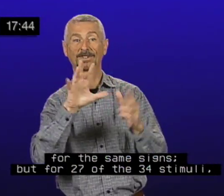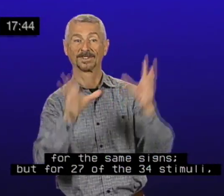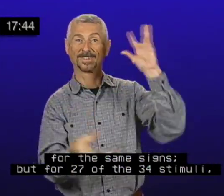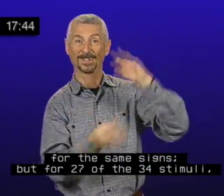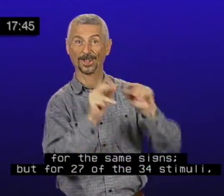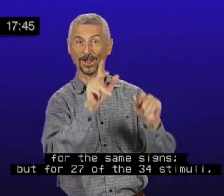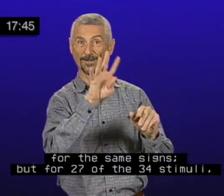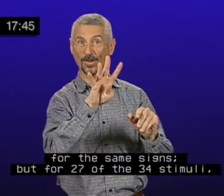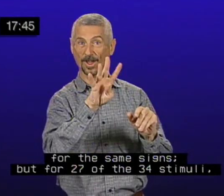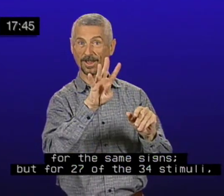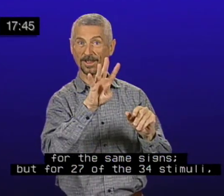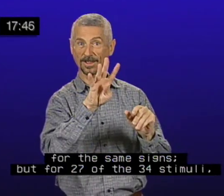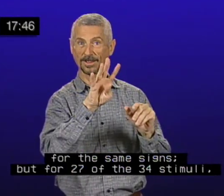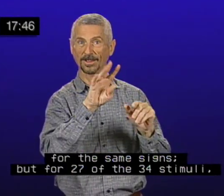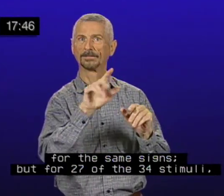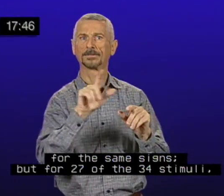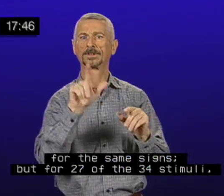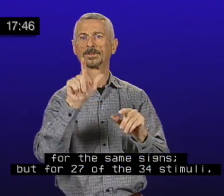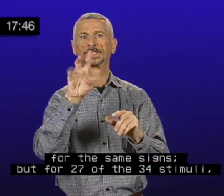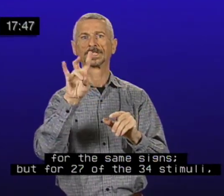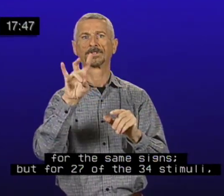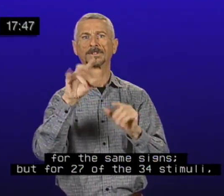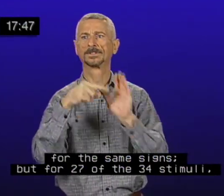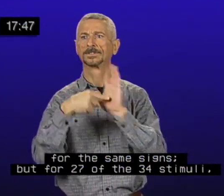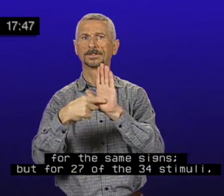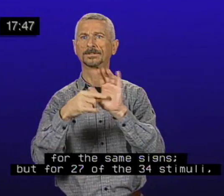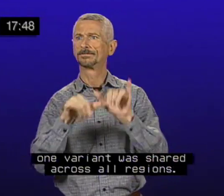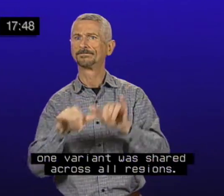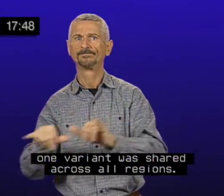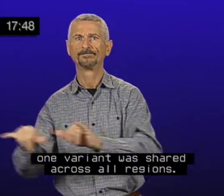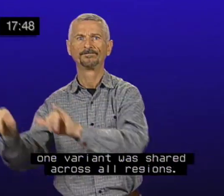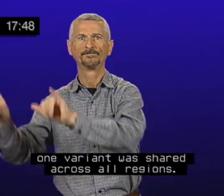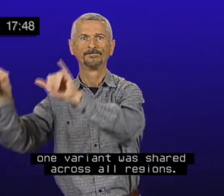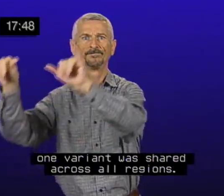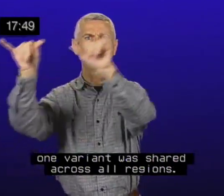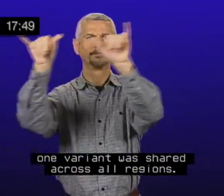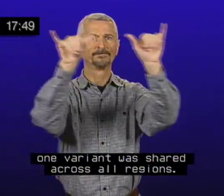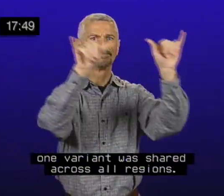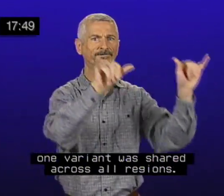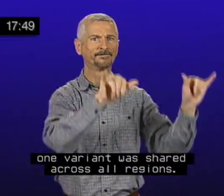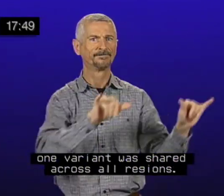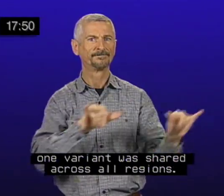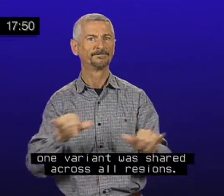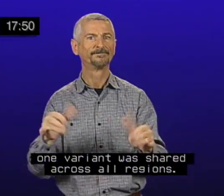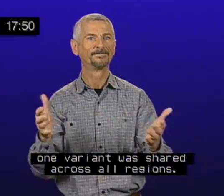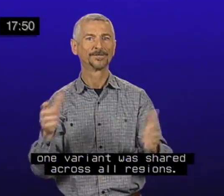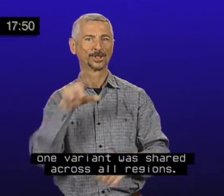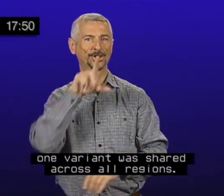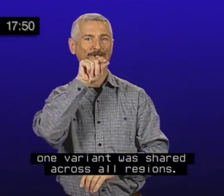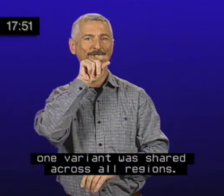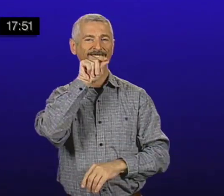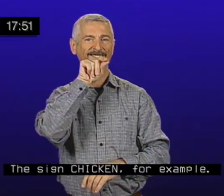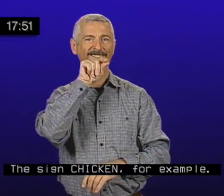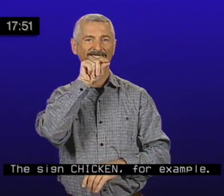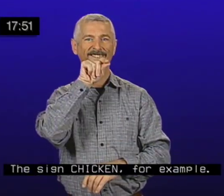But for 27 of the 34 stimuli, one variant was shared across all regions. The sign chicken, for example.